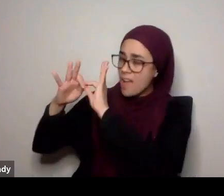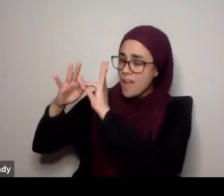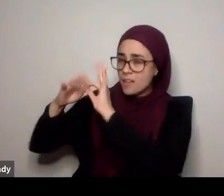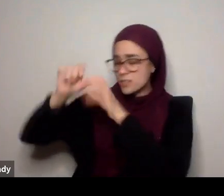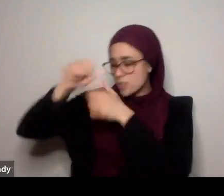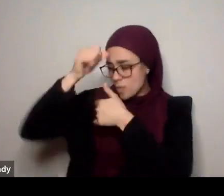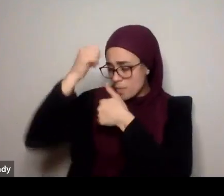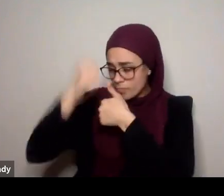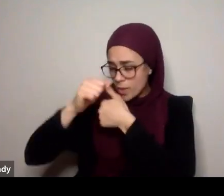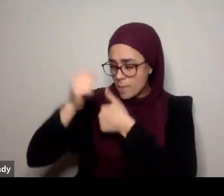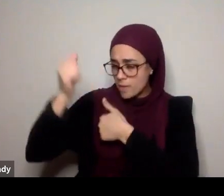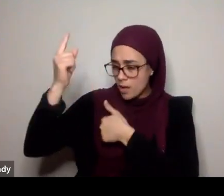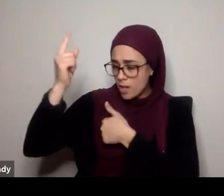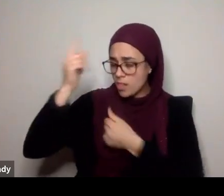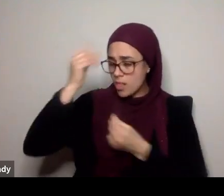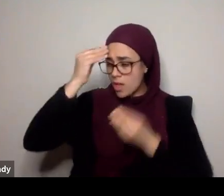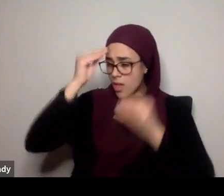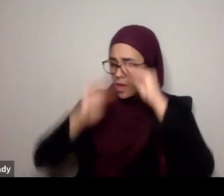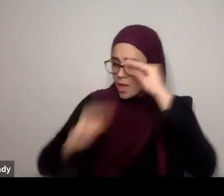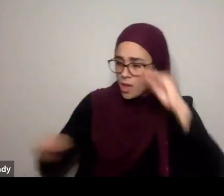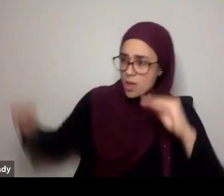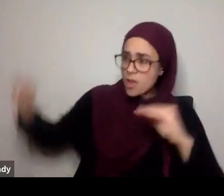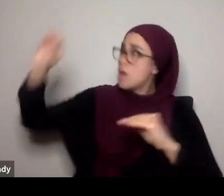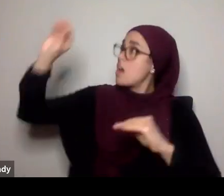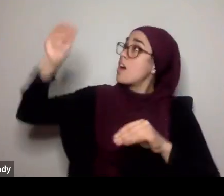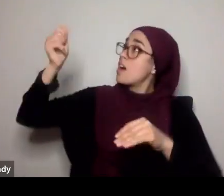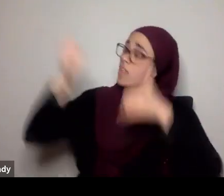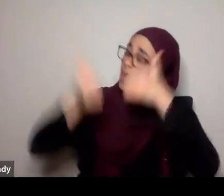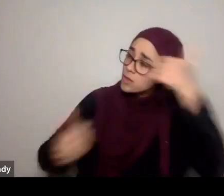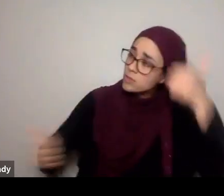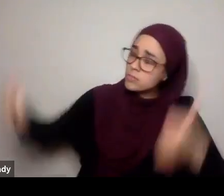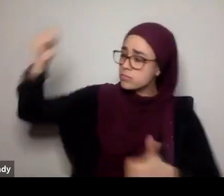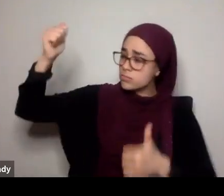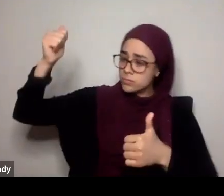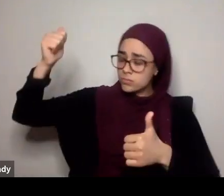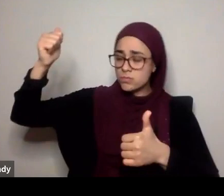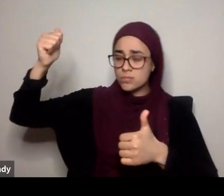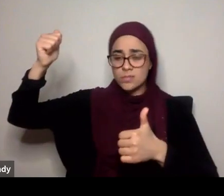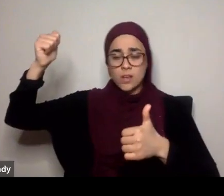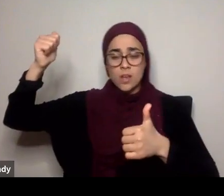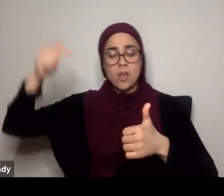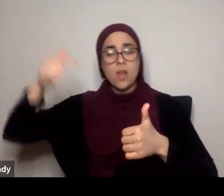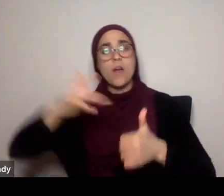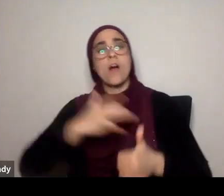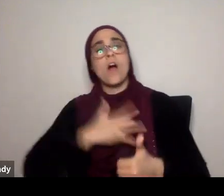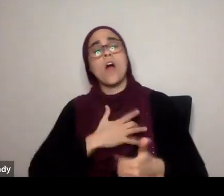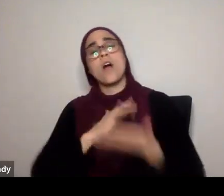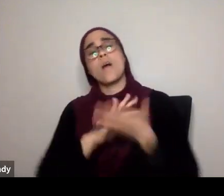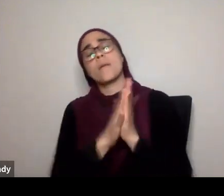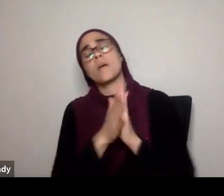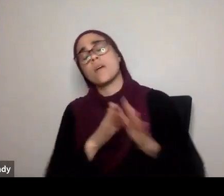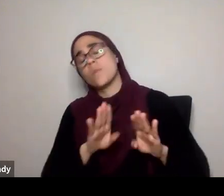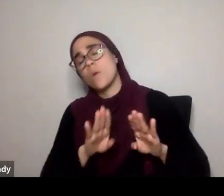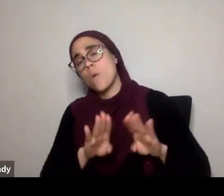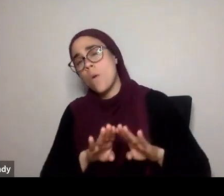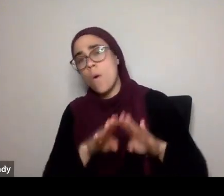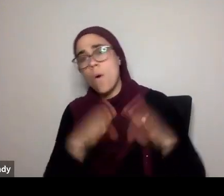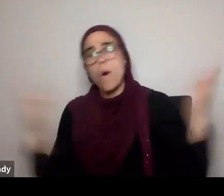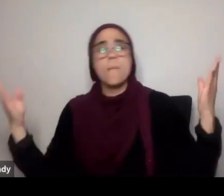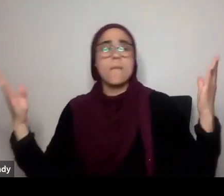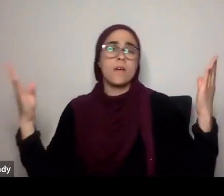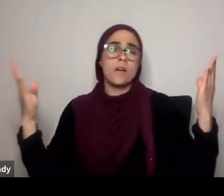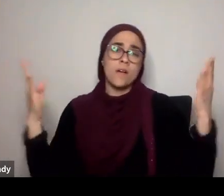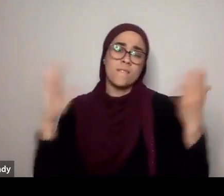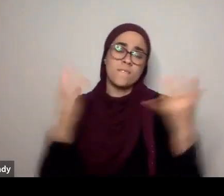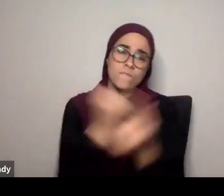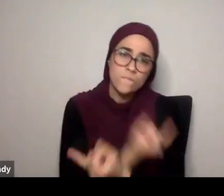moving anything away, that is imperfect from Allah subhanahu wa ta'ala, you open up your heart, to this possibility, of immense, emancipation, freedom,